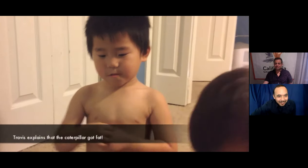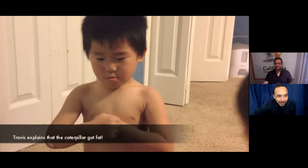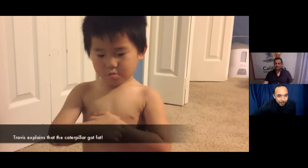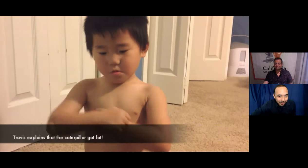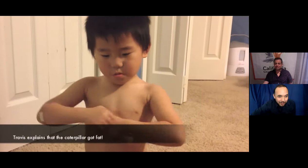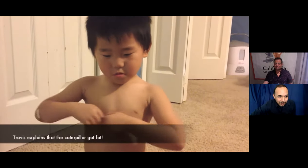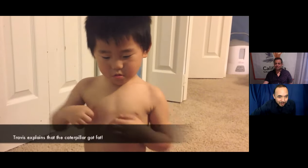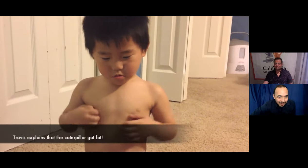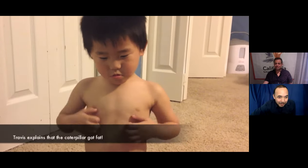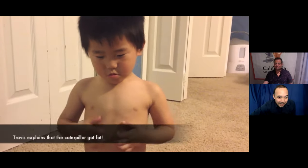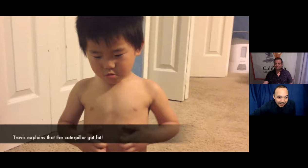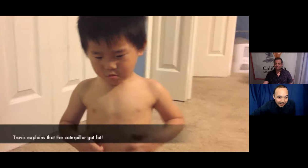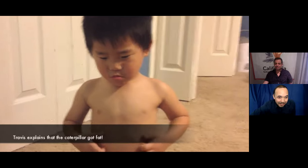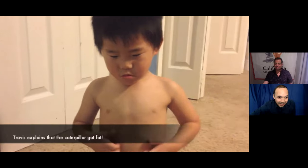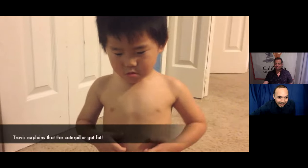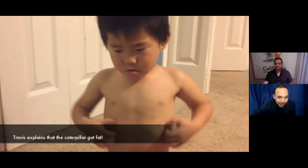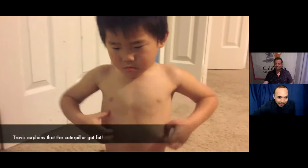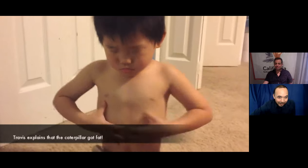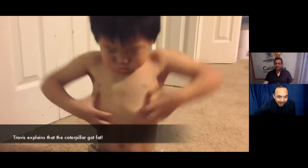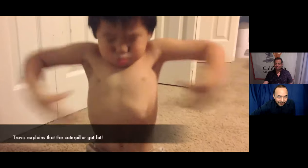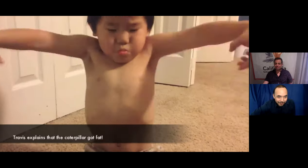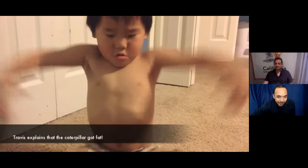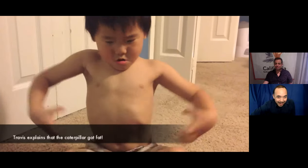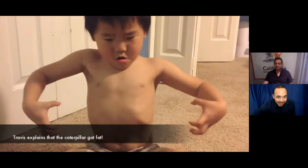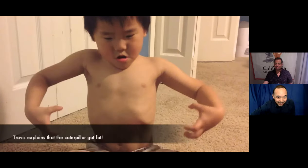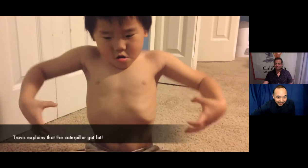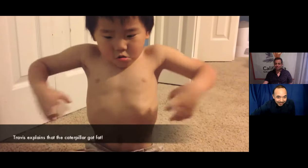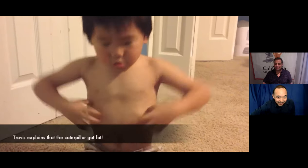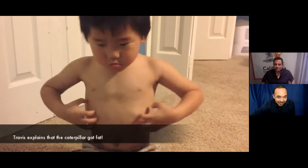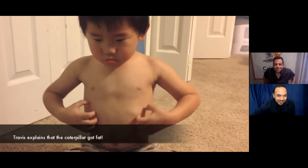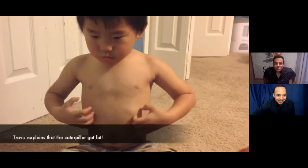caterpillar has an upset tummy the caterpillar got fat